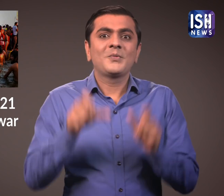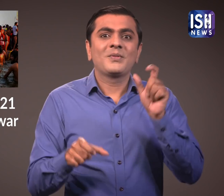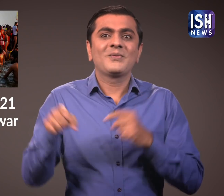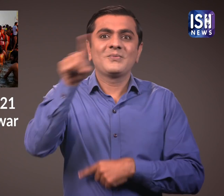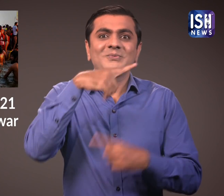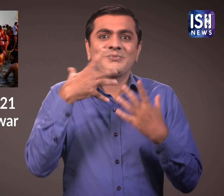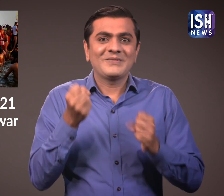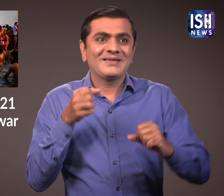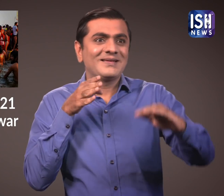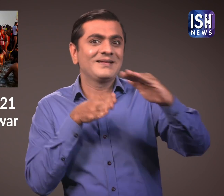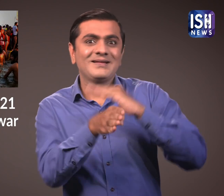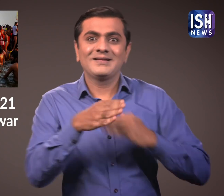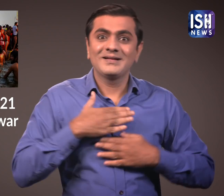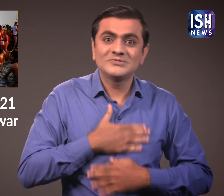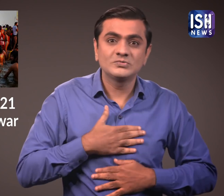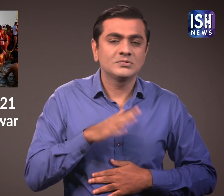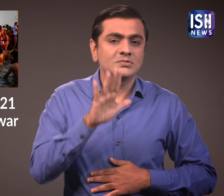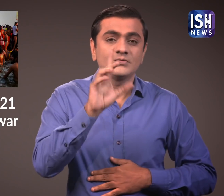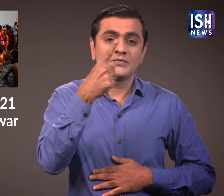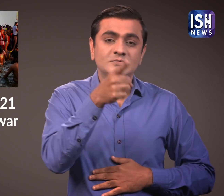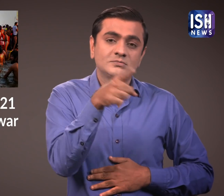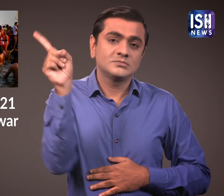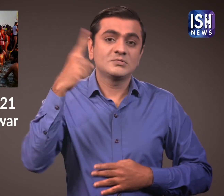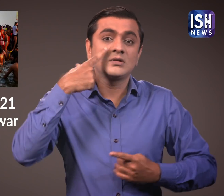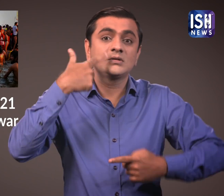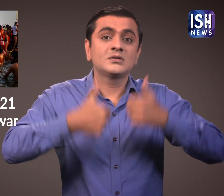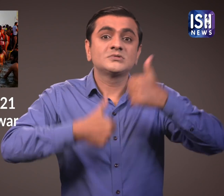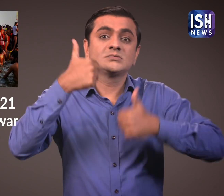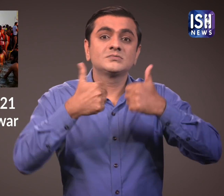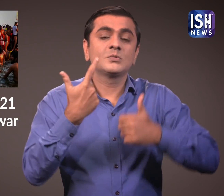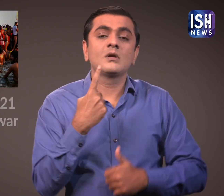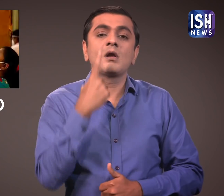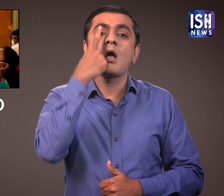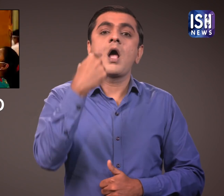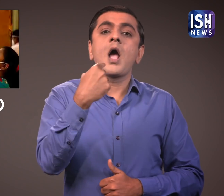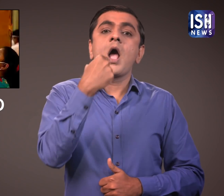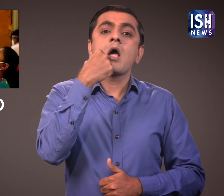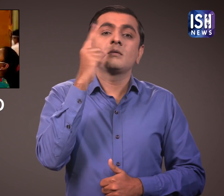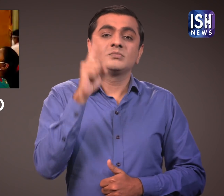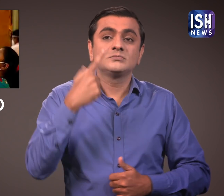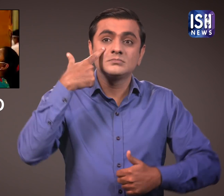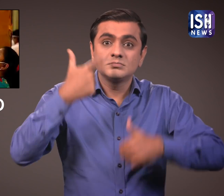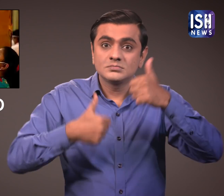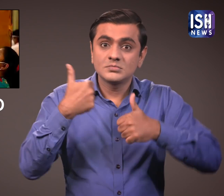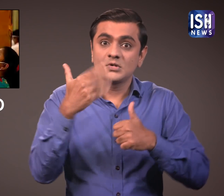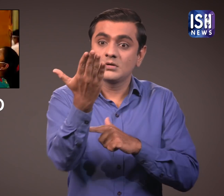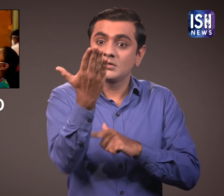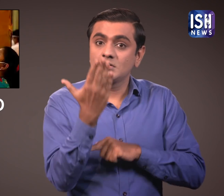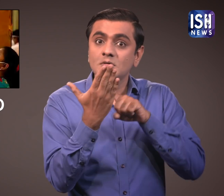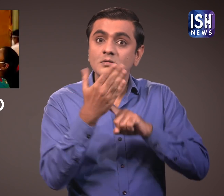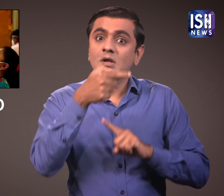Only those with negative RT-PCR COVID test reports which are not older than 72 hours